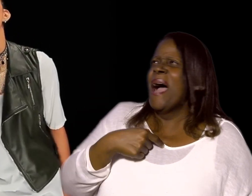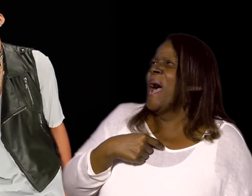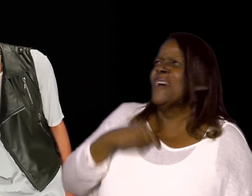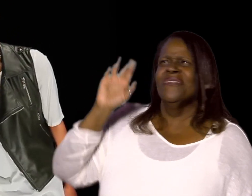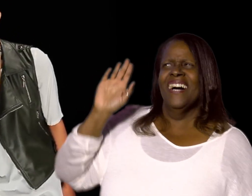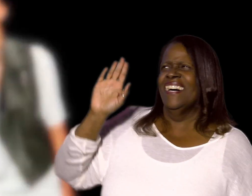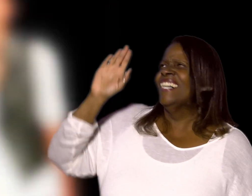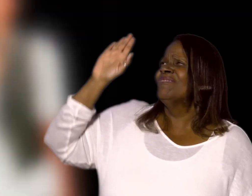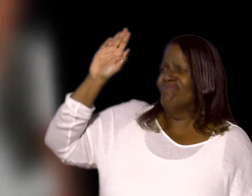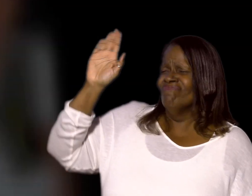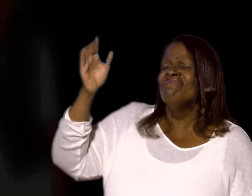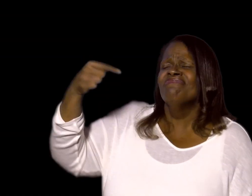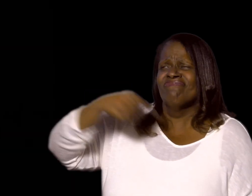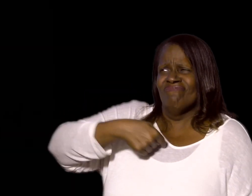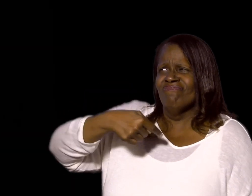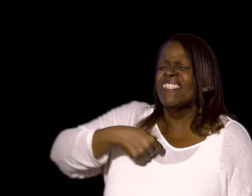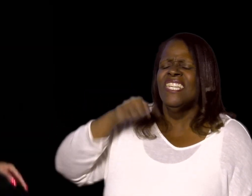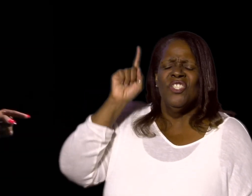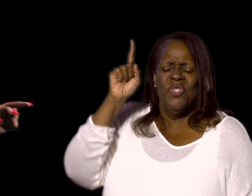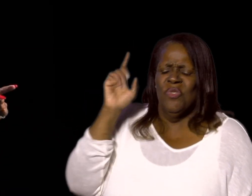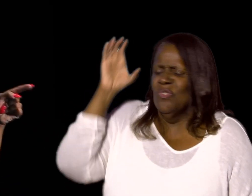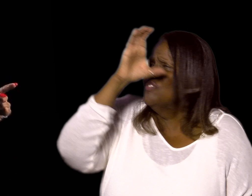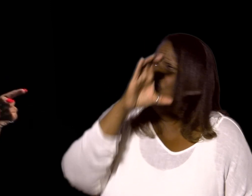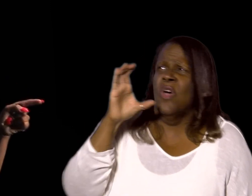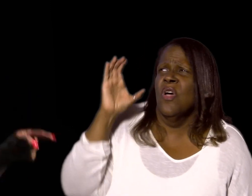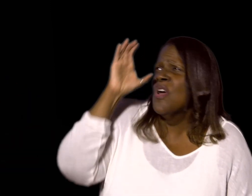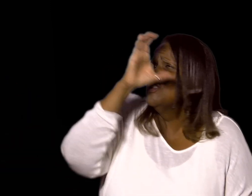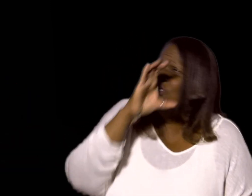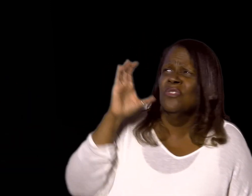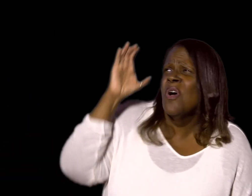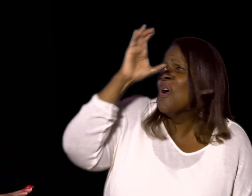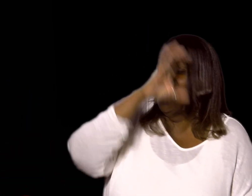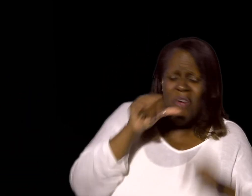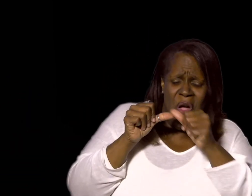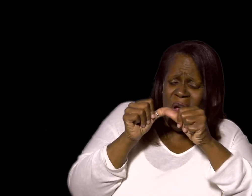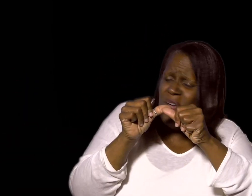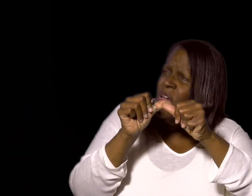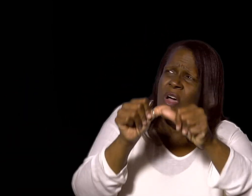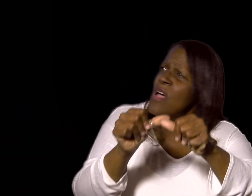one I'll be the one You don't have to search no further